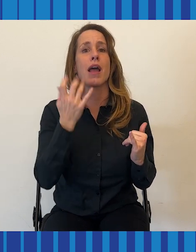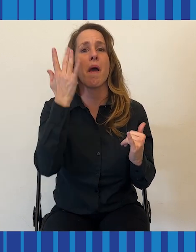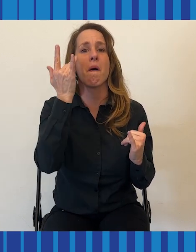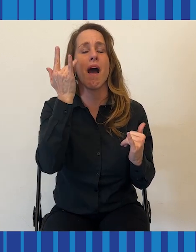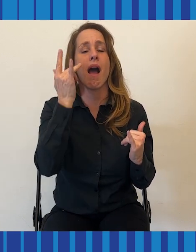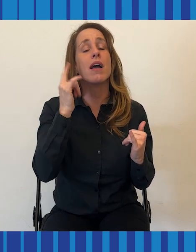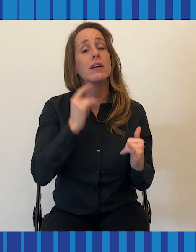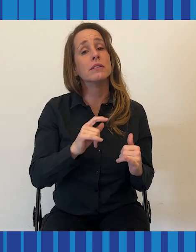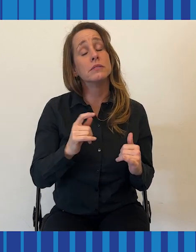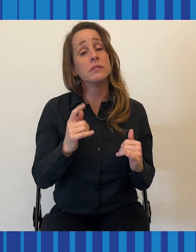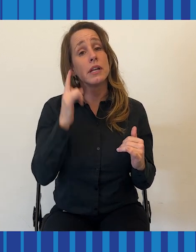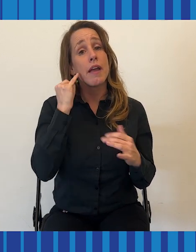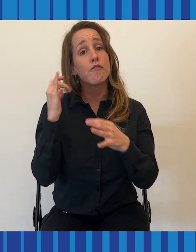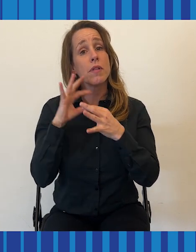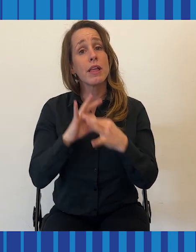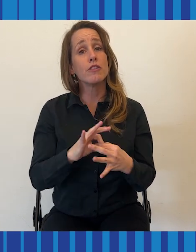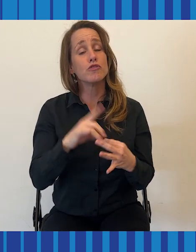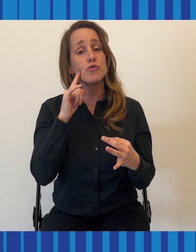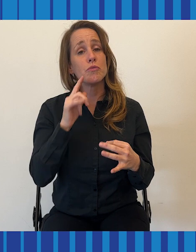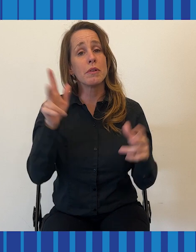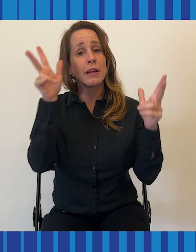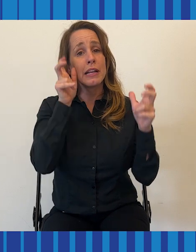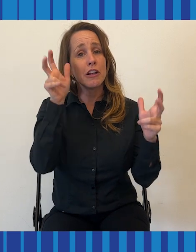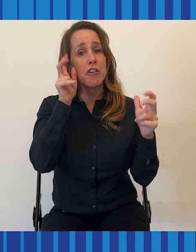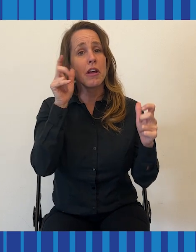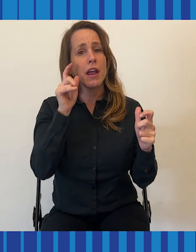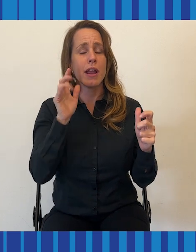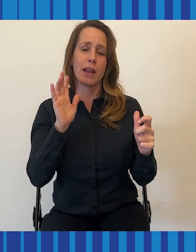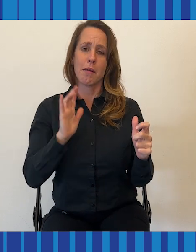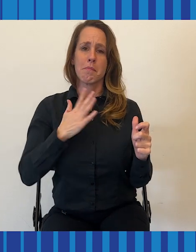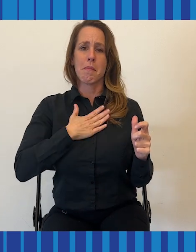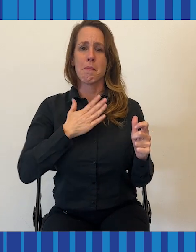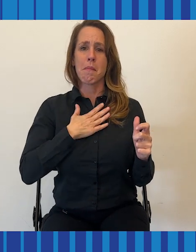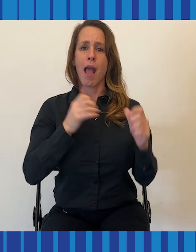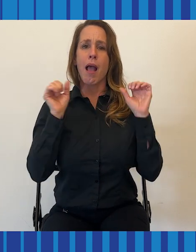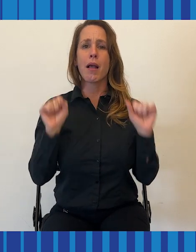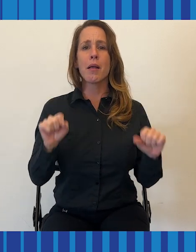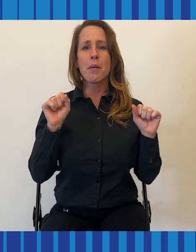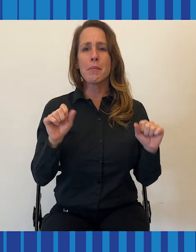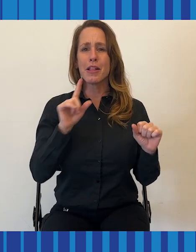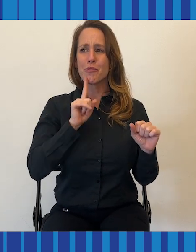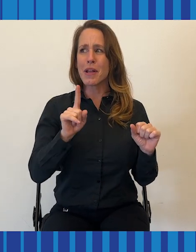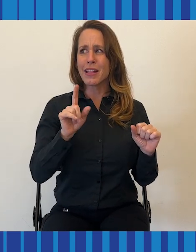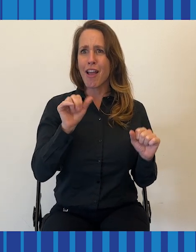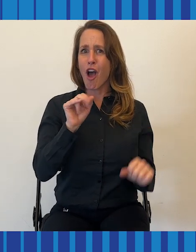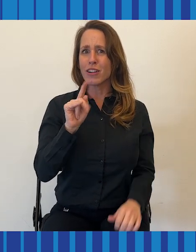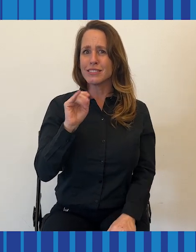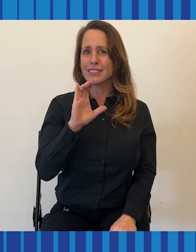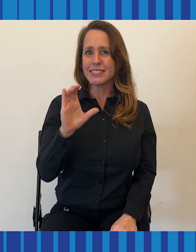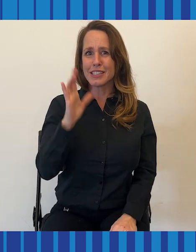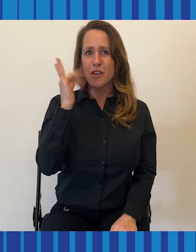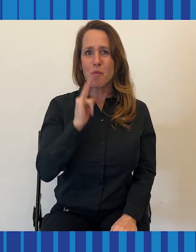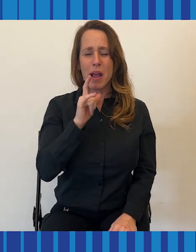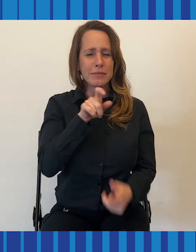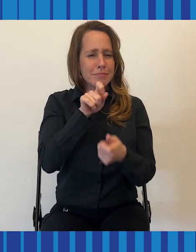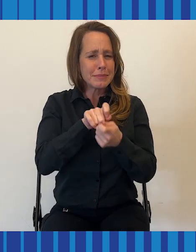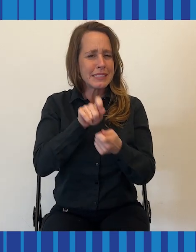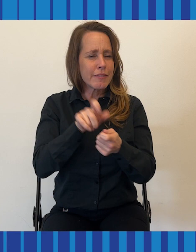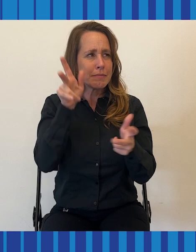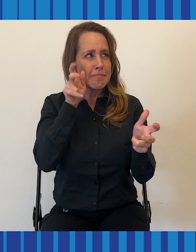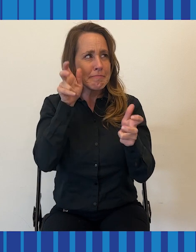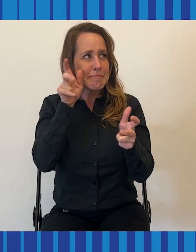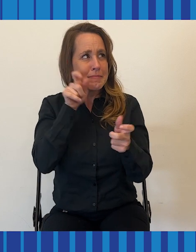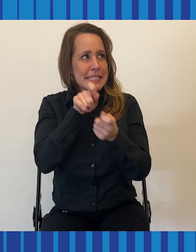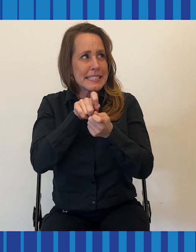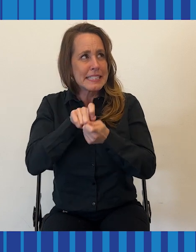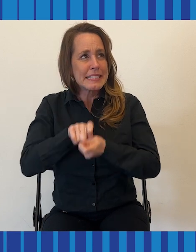And when it comes to hearing, I always had a kind of autistic ability to listen to detail